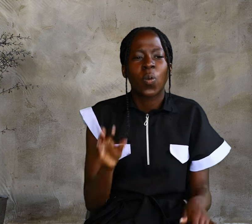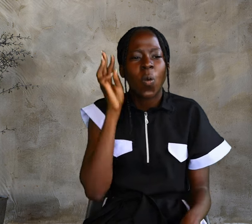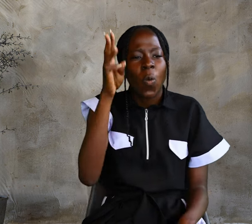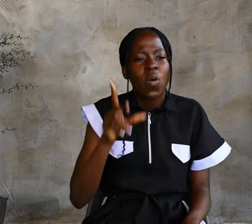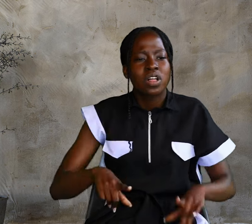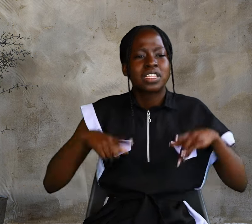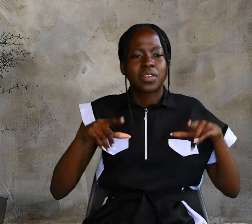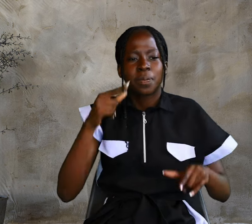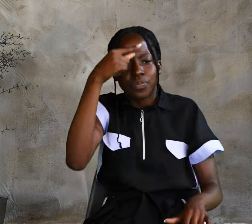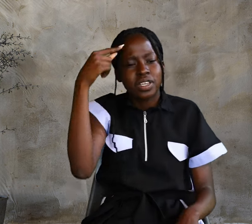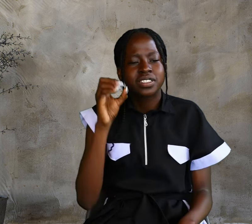because of me.